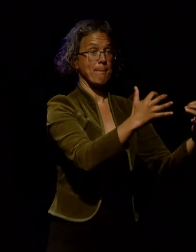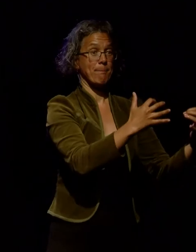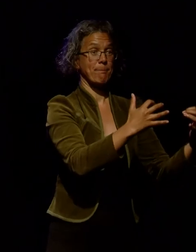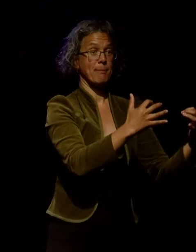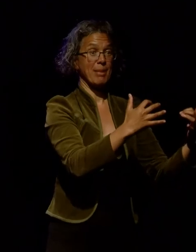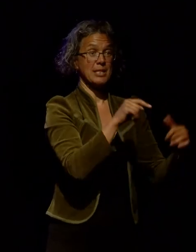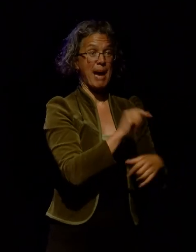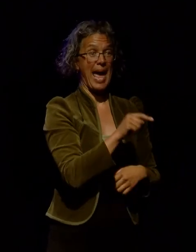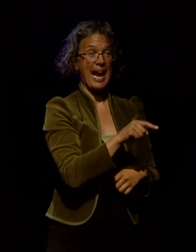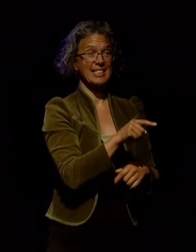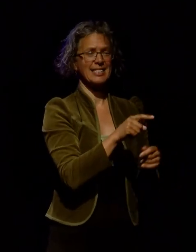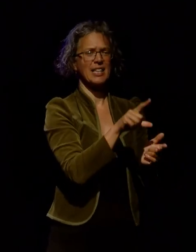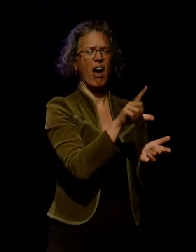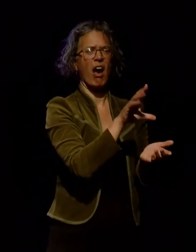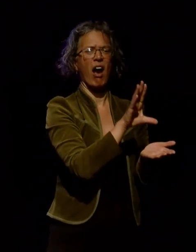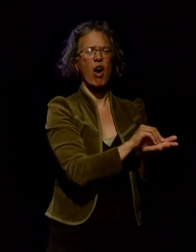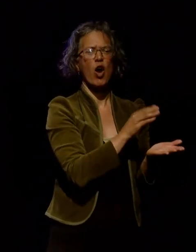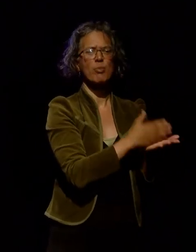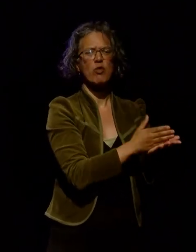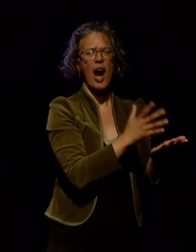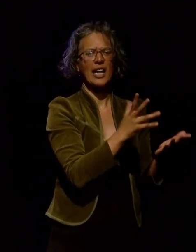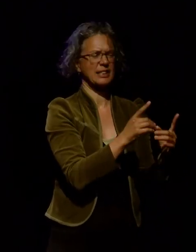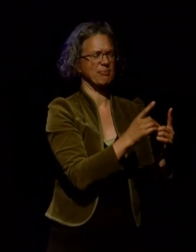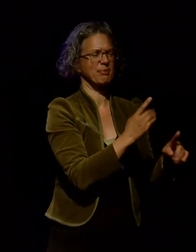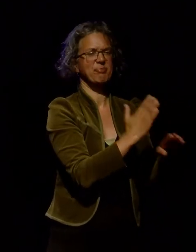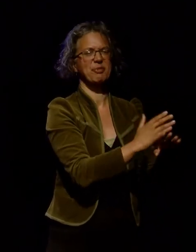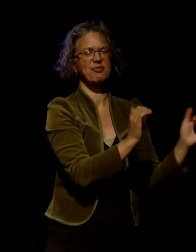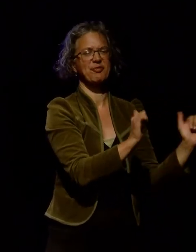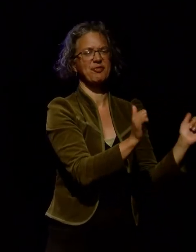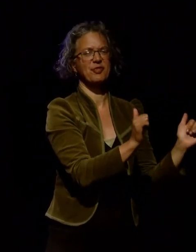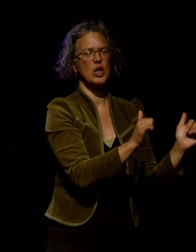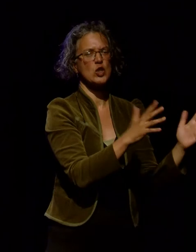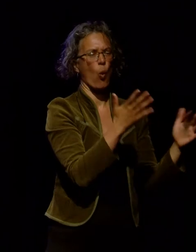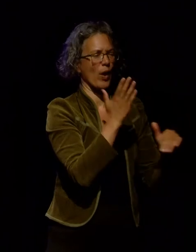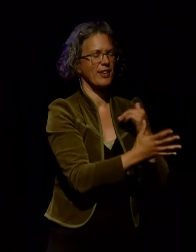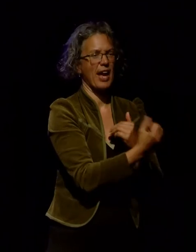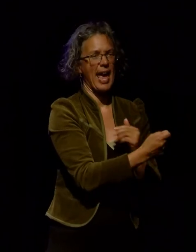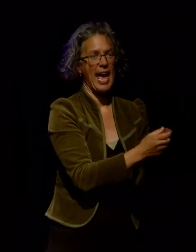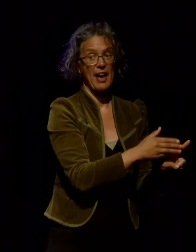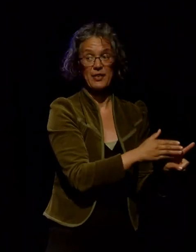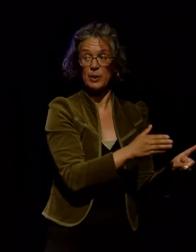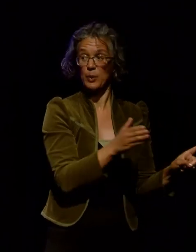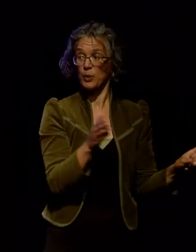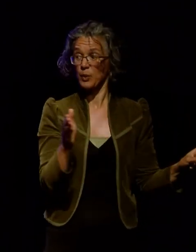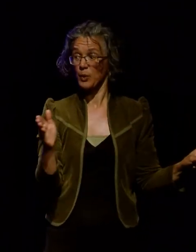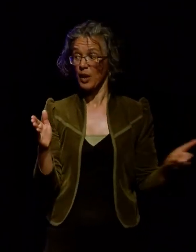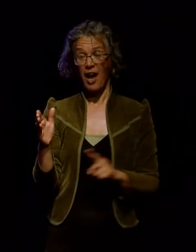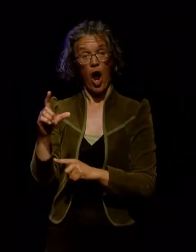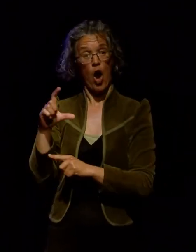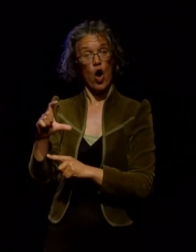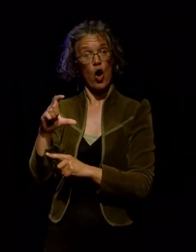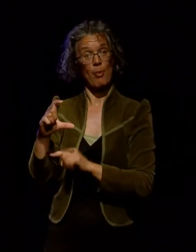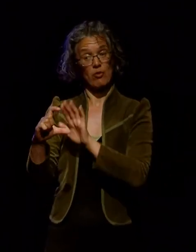work has expired or no copyright ever existed. On the other end of the spectrum is in copyright works.